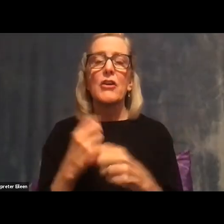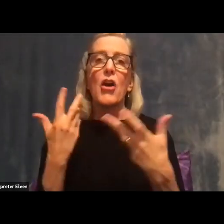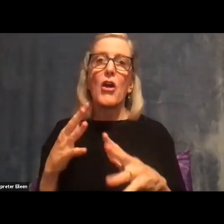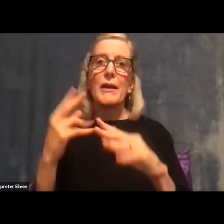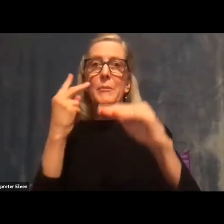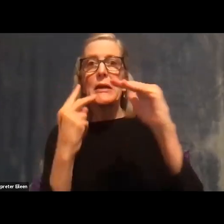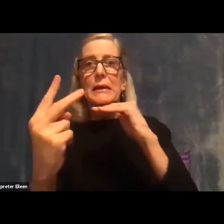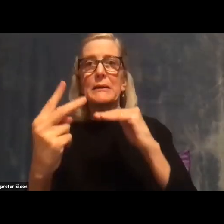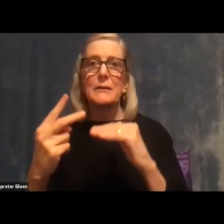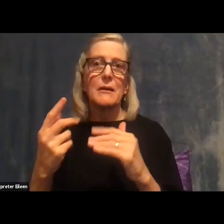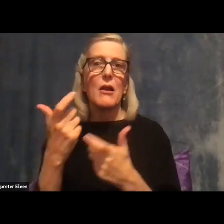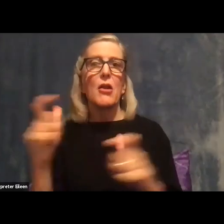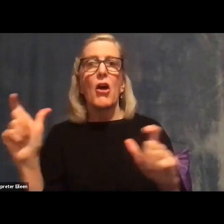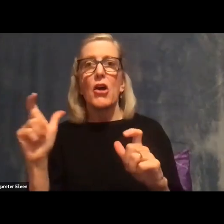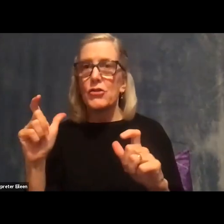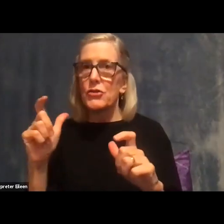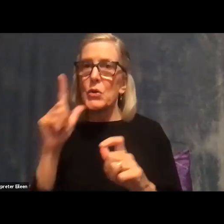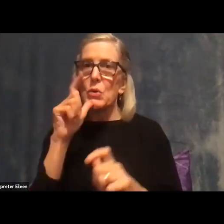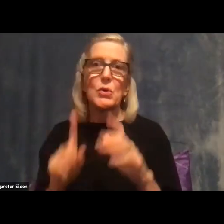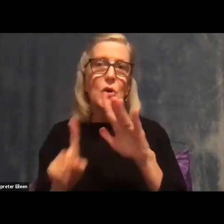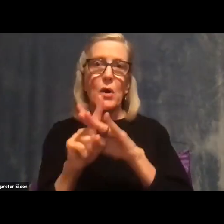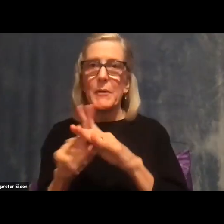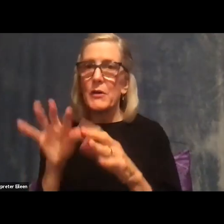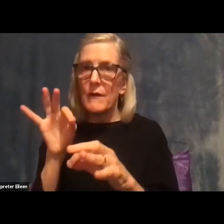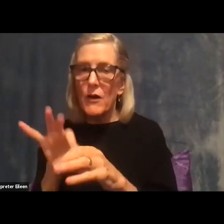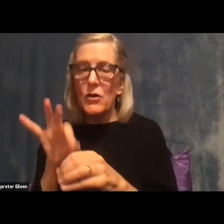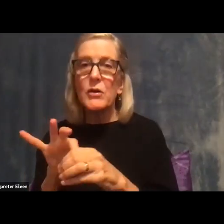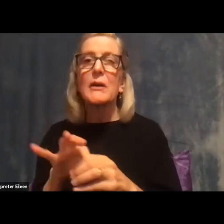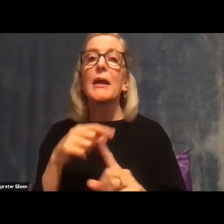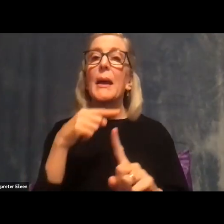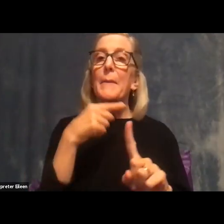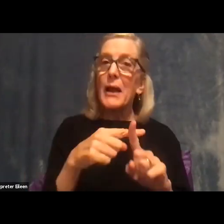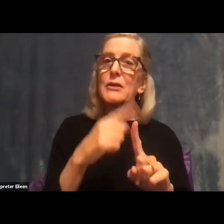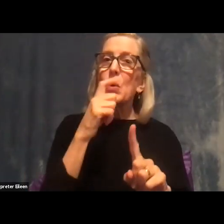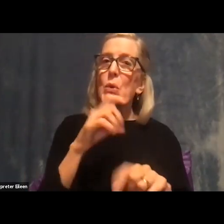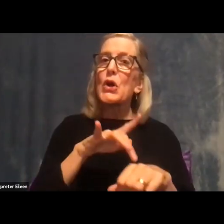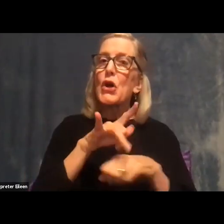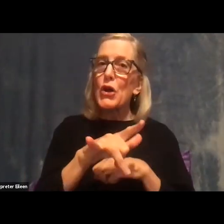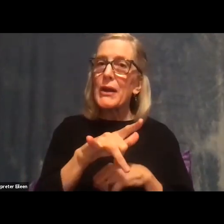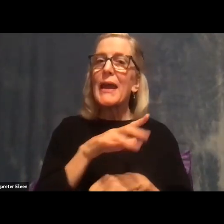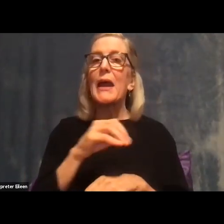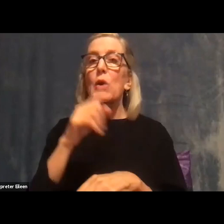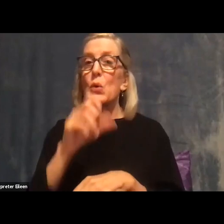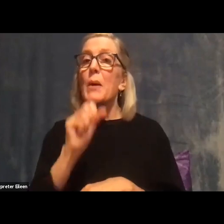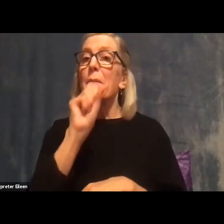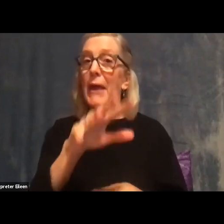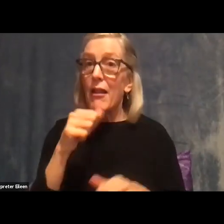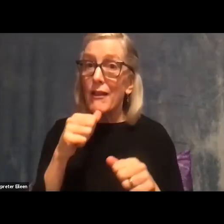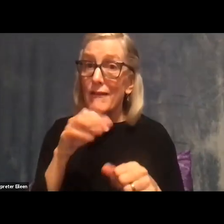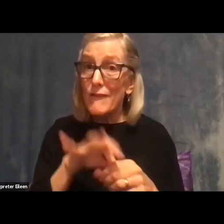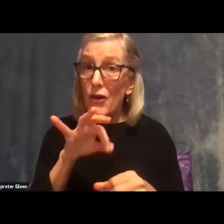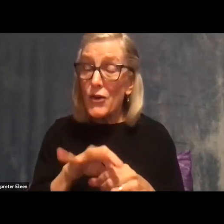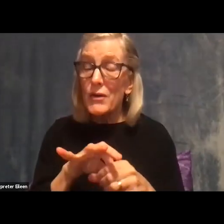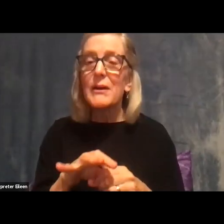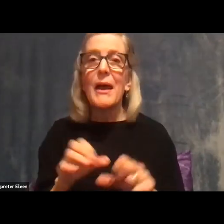already having really high levels of turnout in terms of early voting and mail-in voting, it's possible that the polls may not impact voter turnout in the